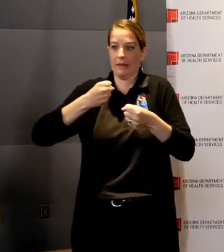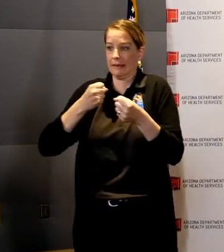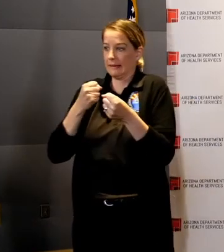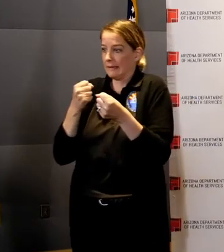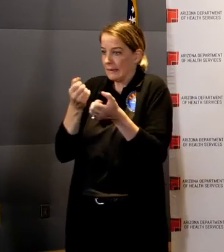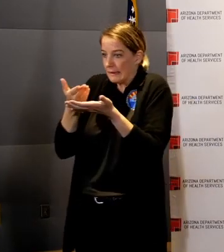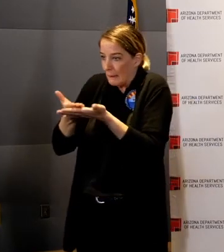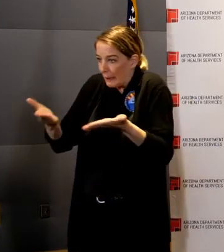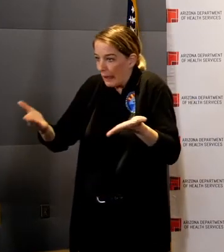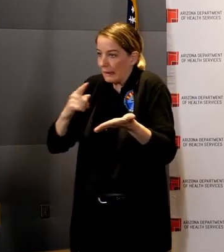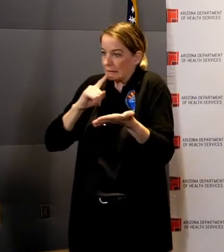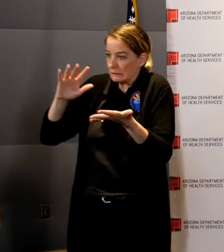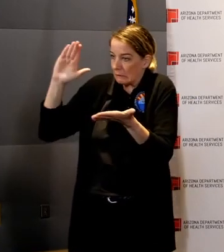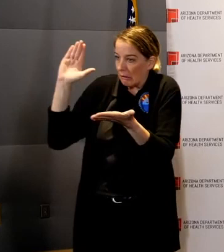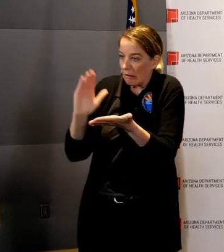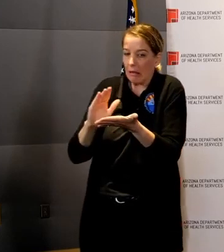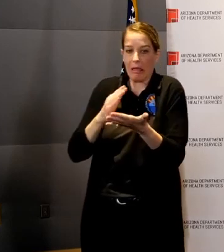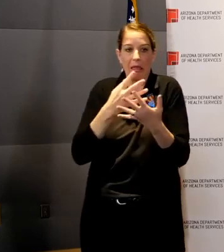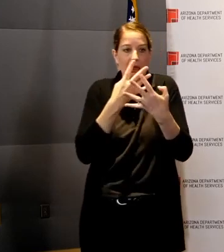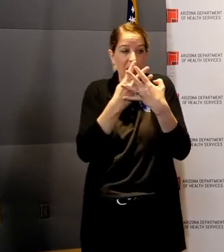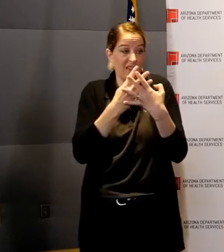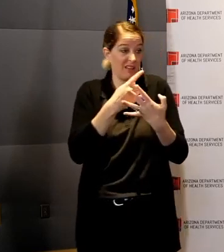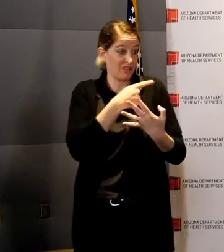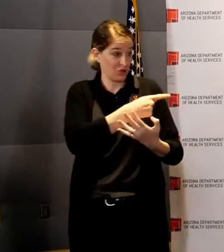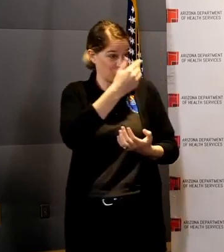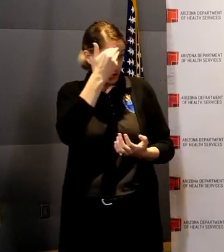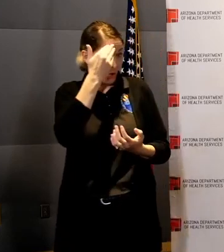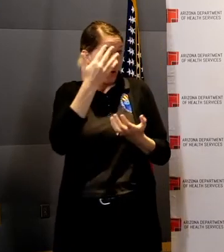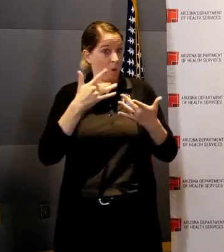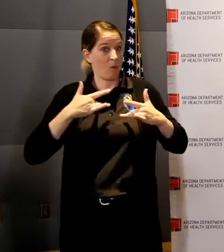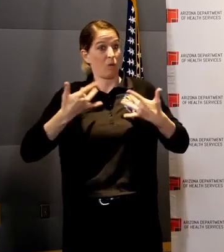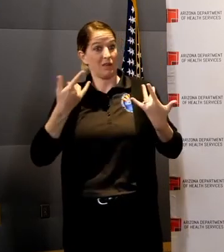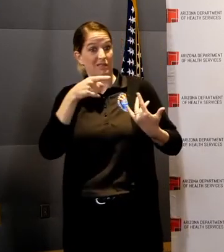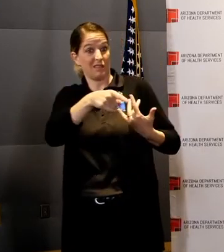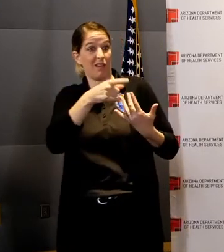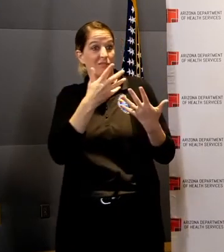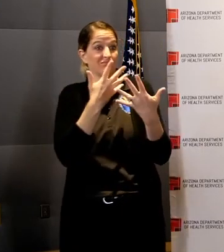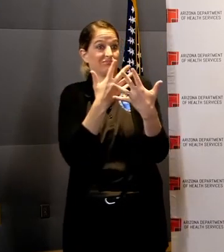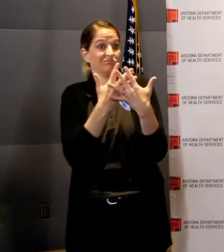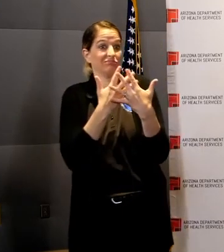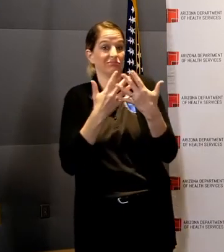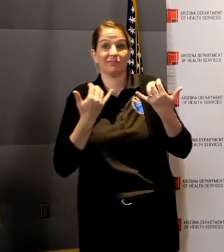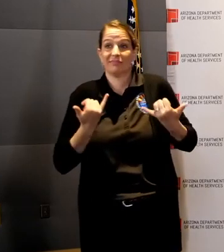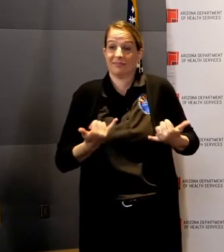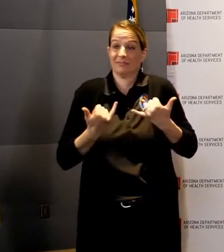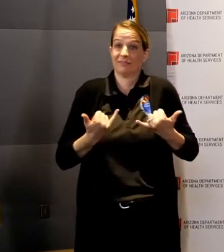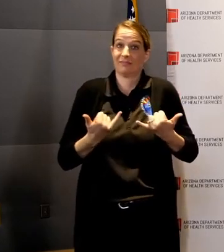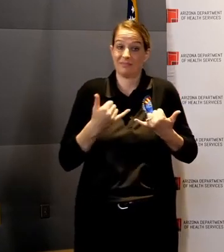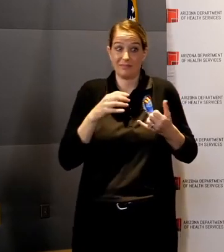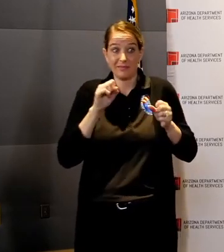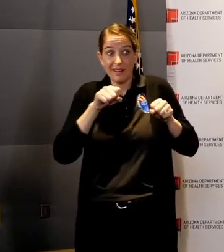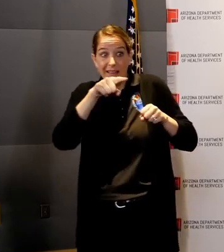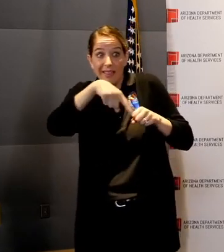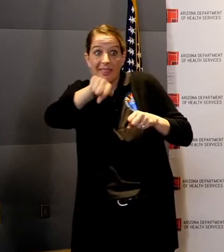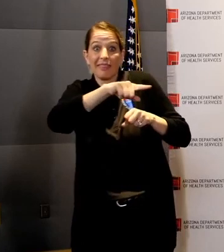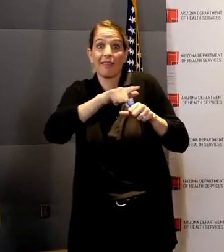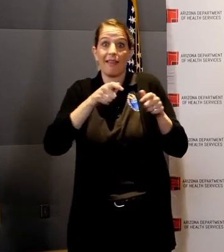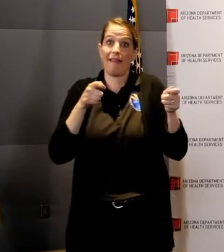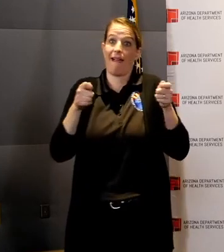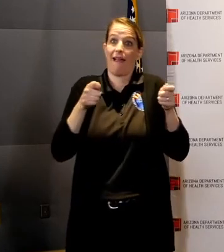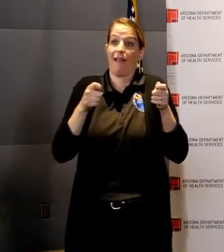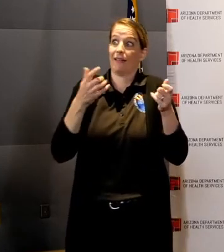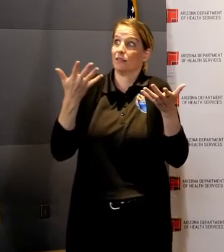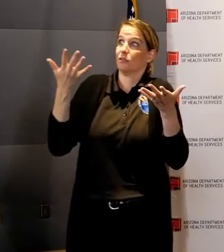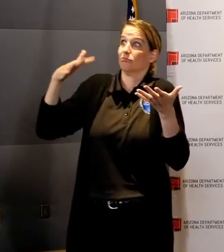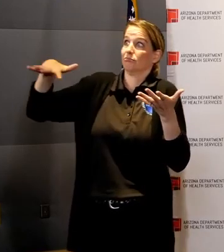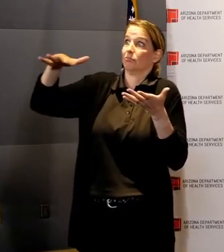the situation in the Department of Corrections that they're ready to handle whatever may come? And then B,